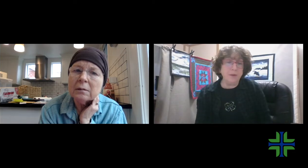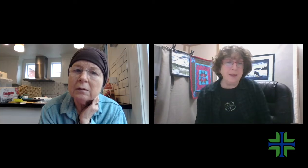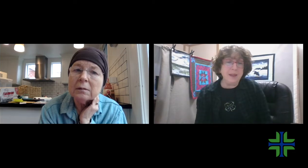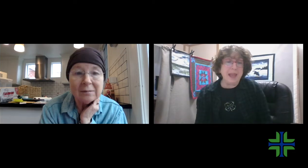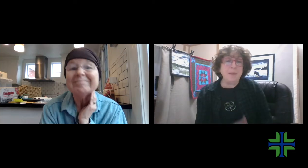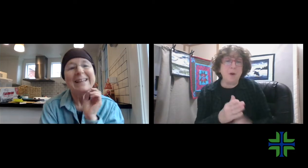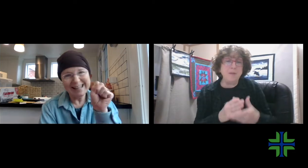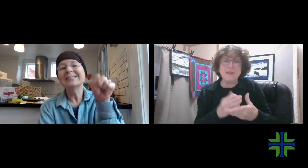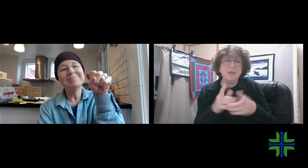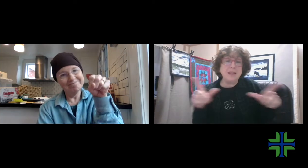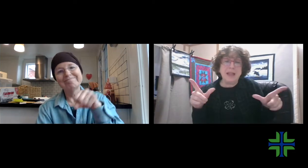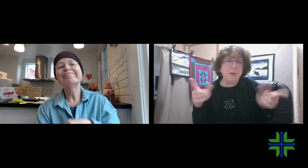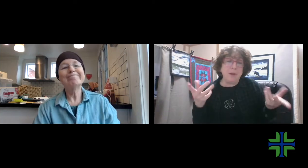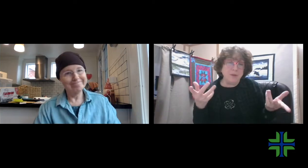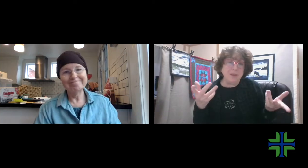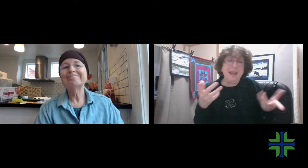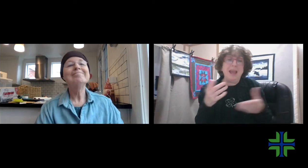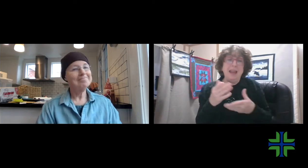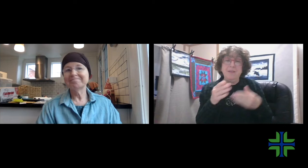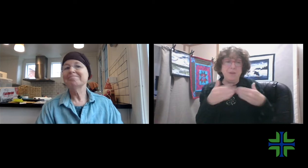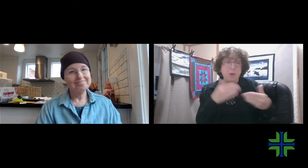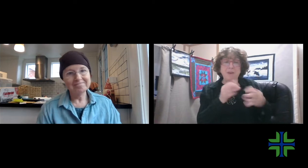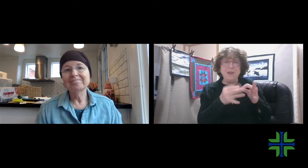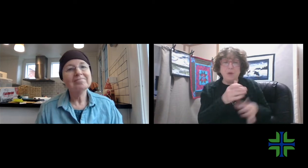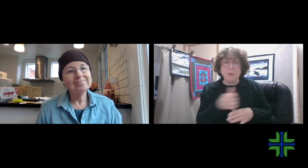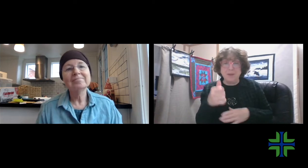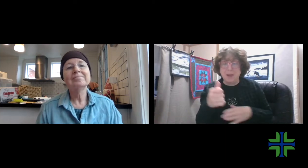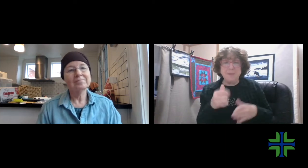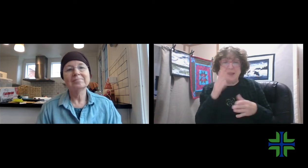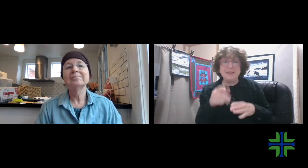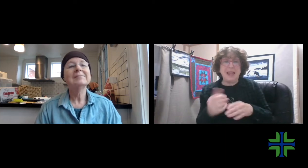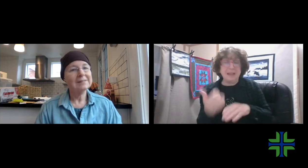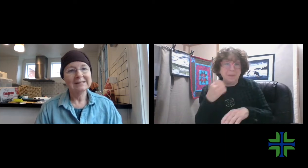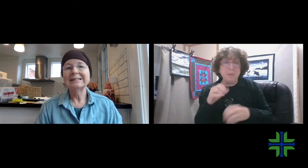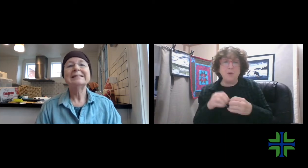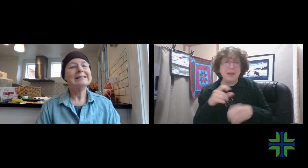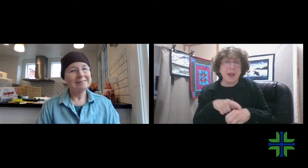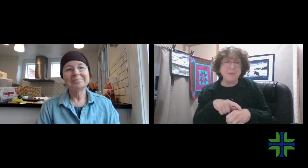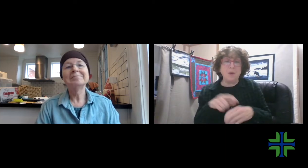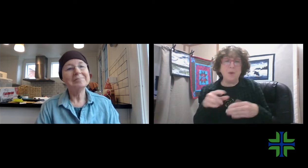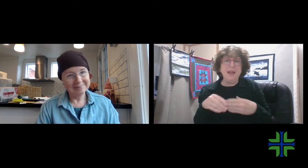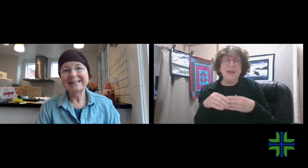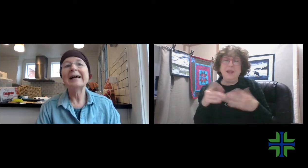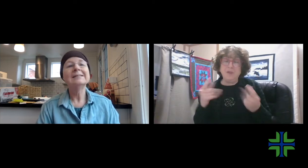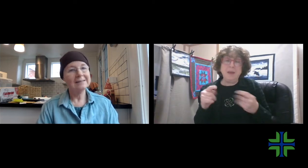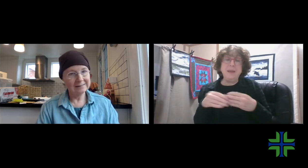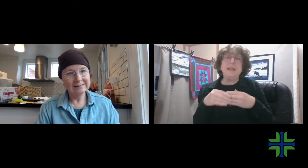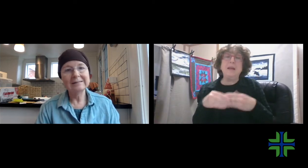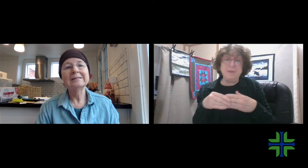longer. And part of it is just the language. And even if you have an interpreter, sometimes it does take a little bit more time. So